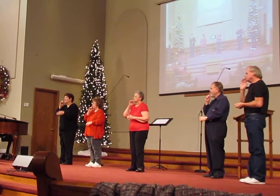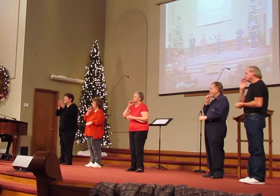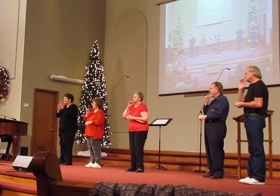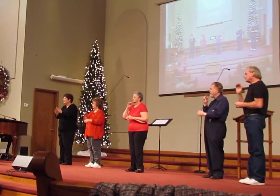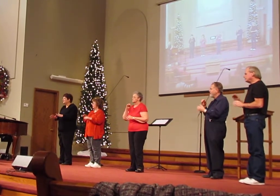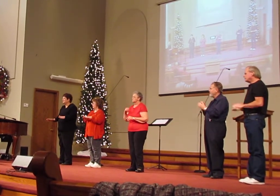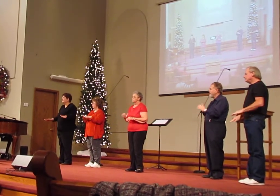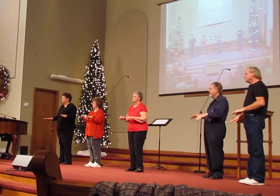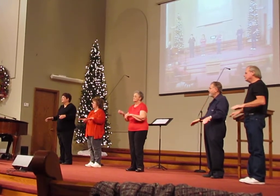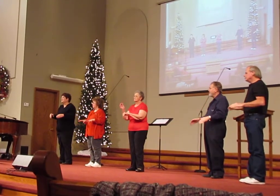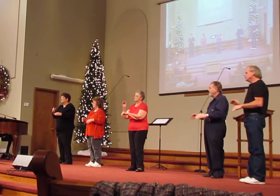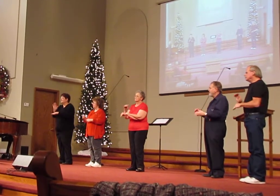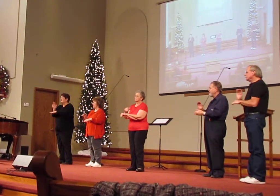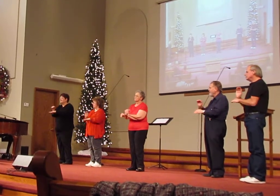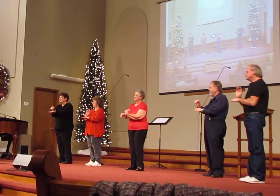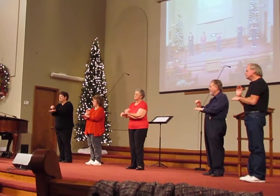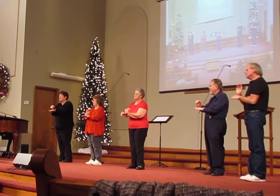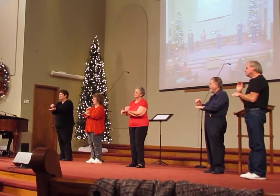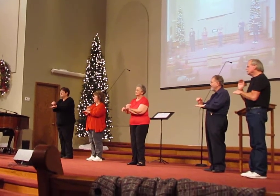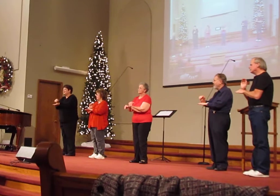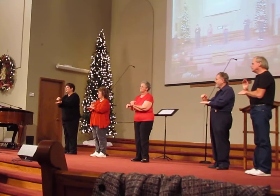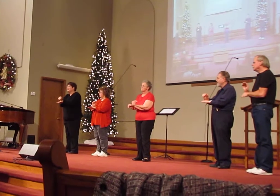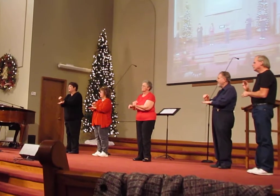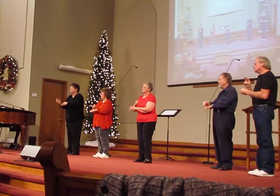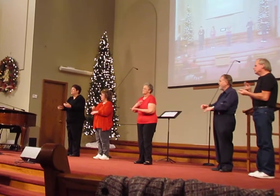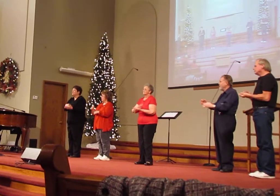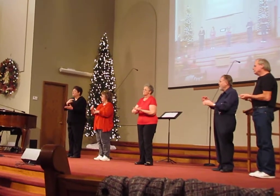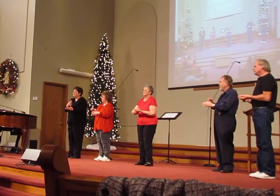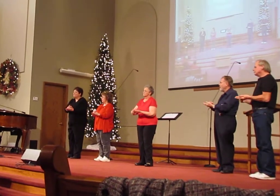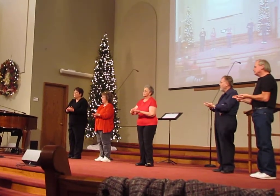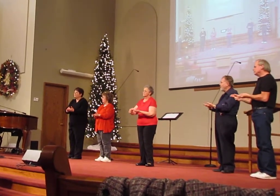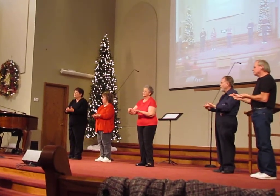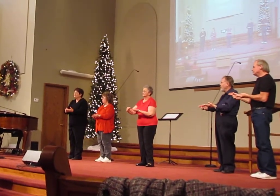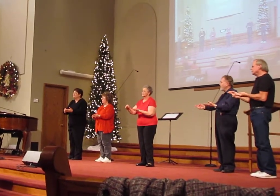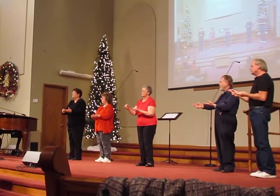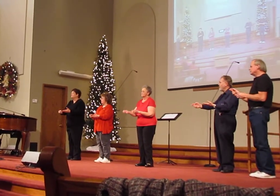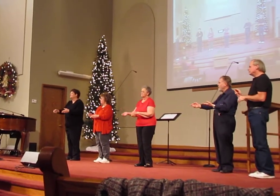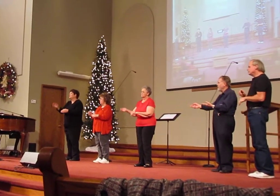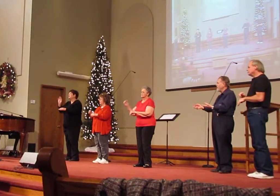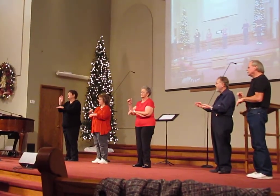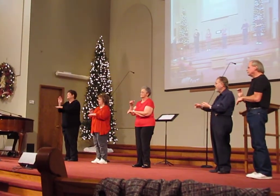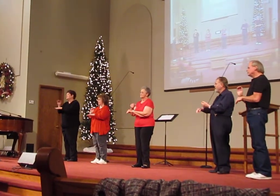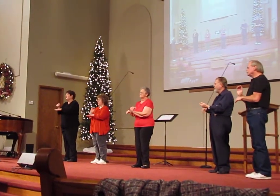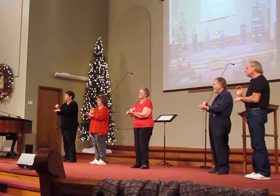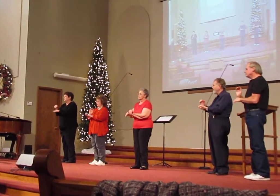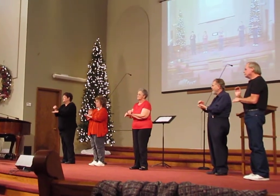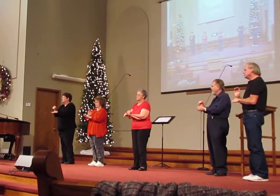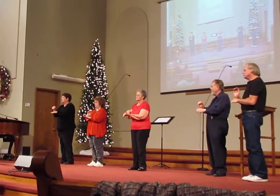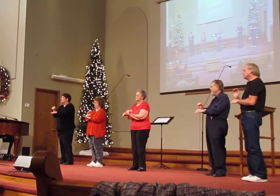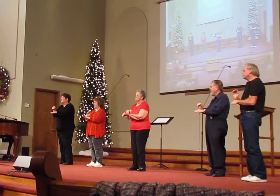Silent night, holy night,